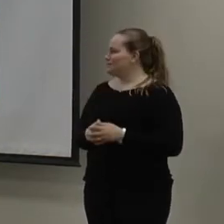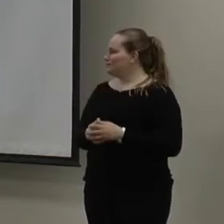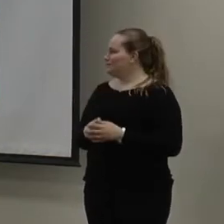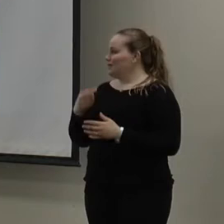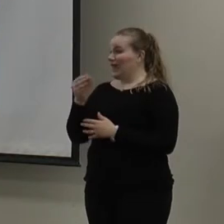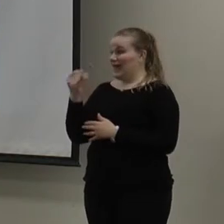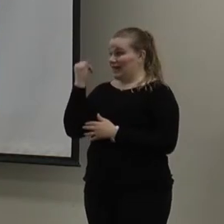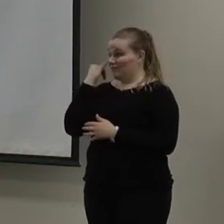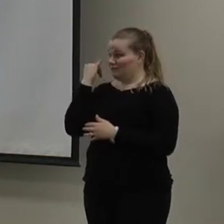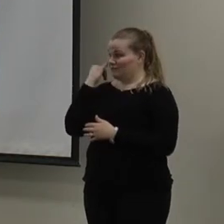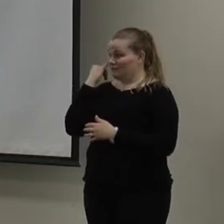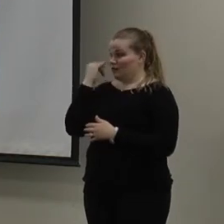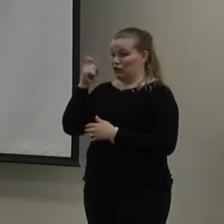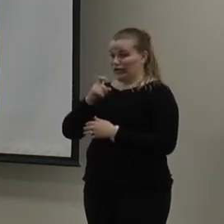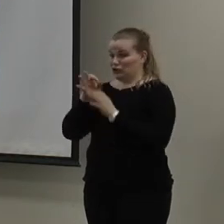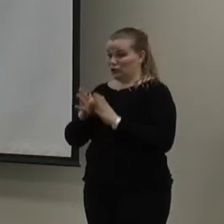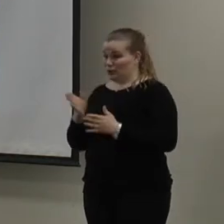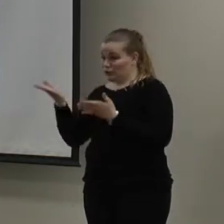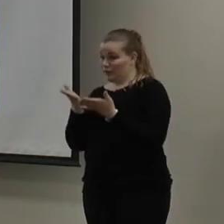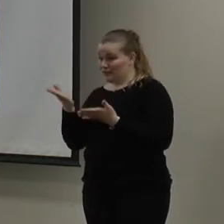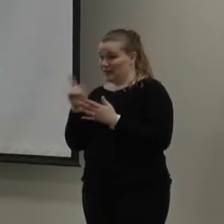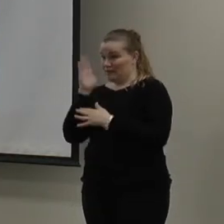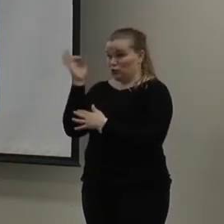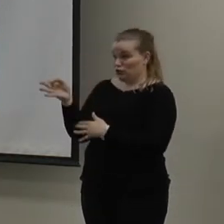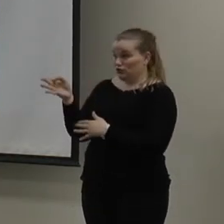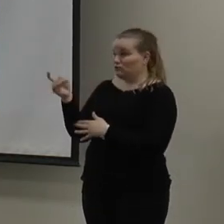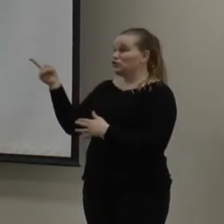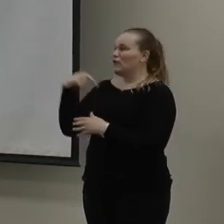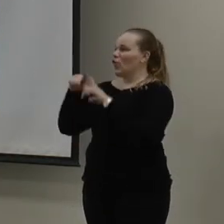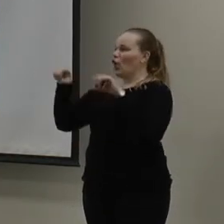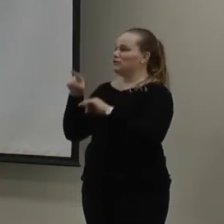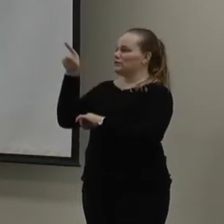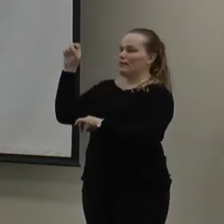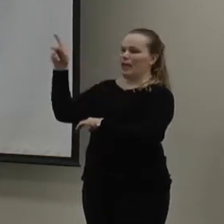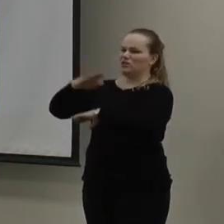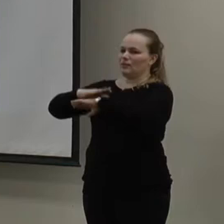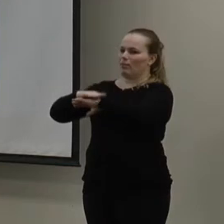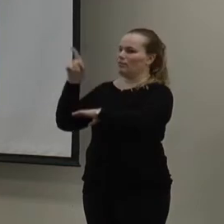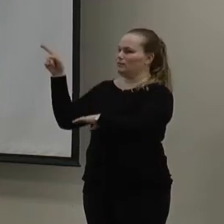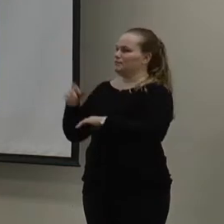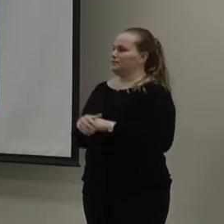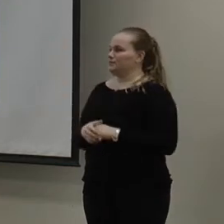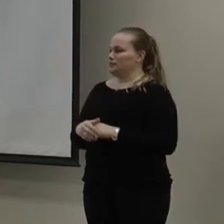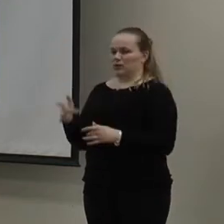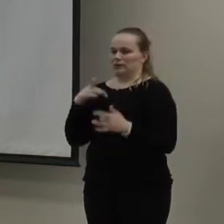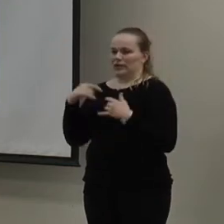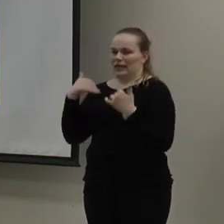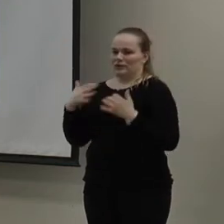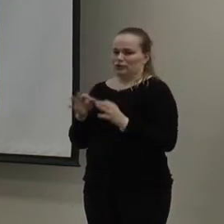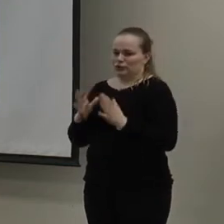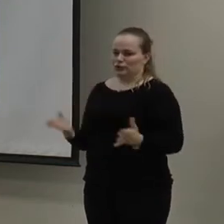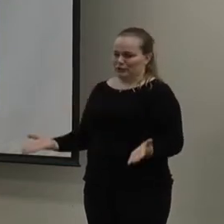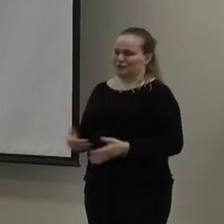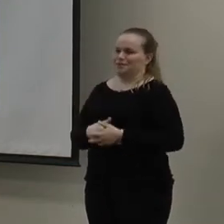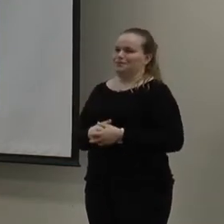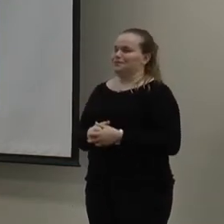in case anyone needs interpreting services in the future, she just has some cards in the back. And so we are so excited to have them